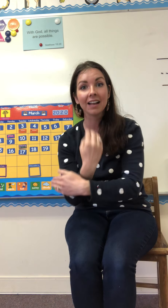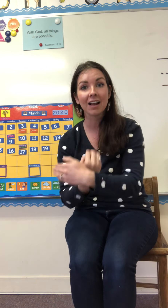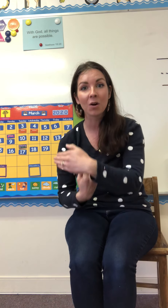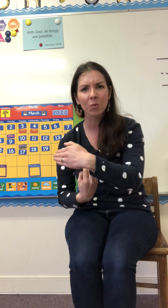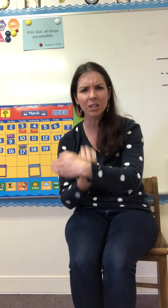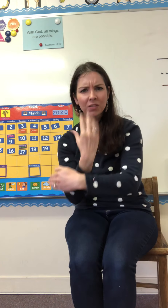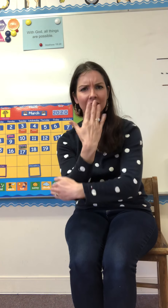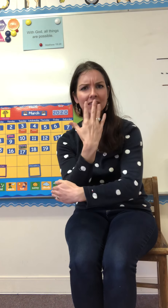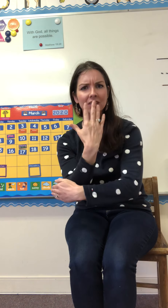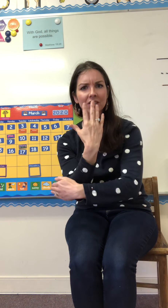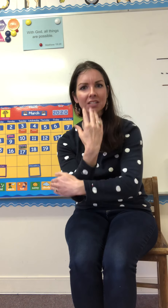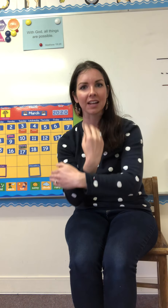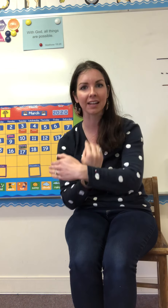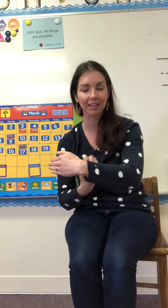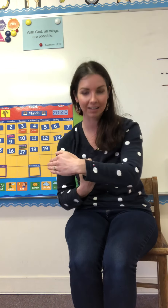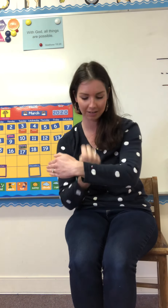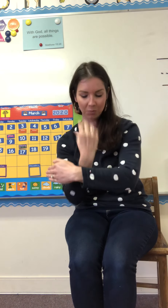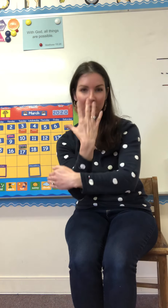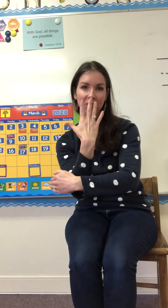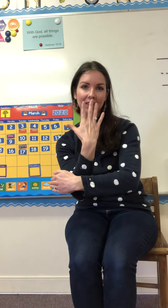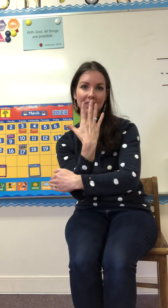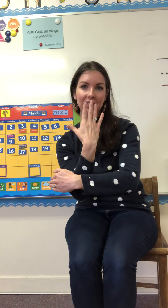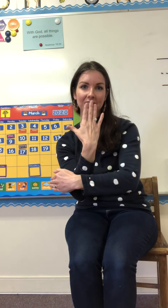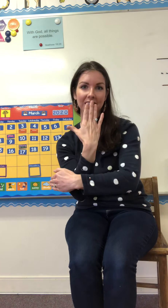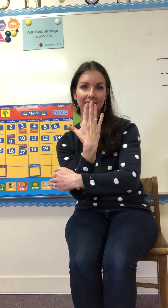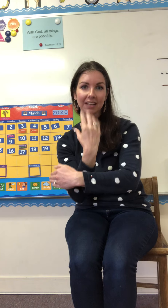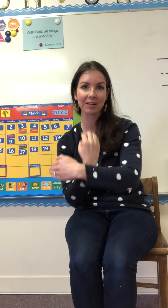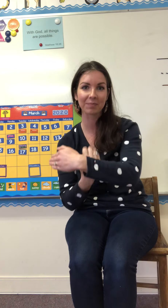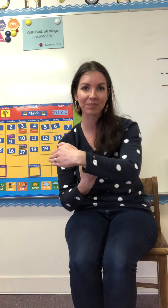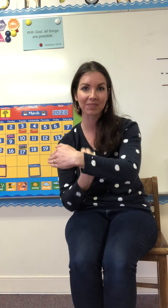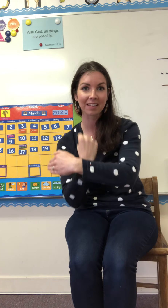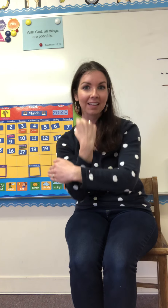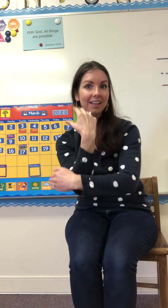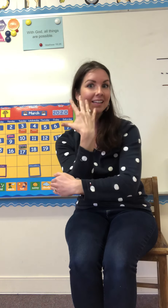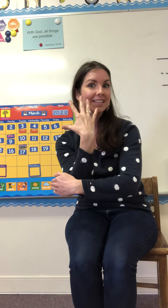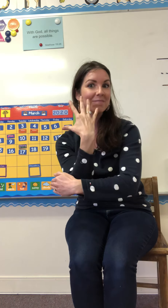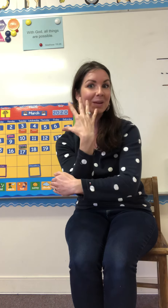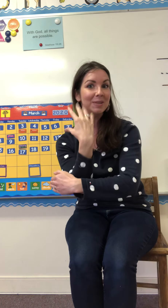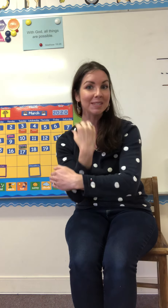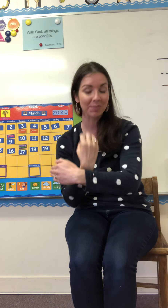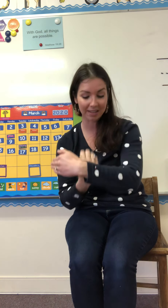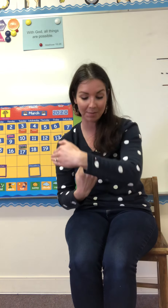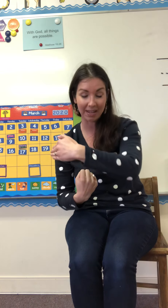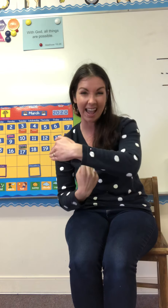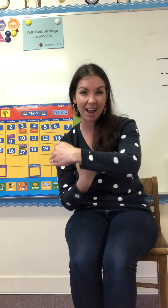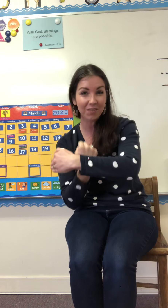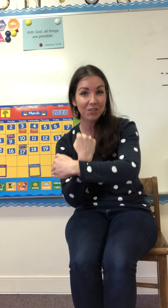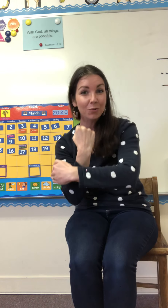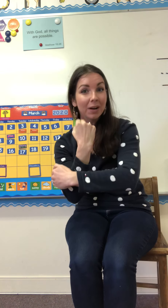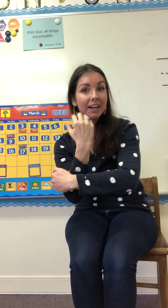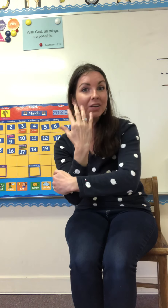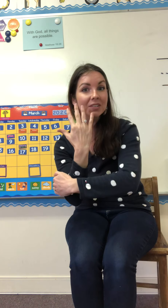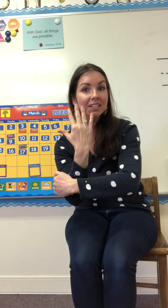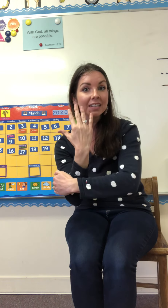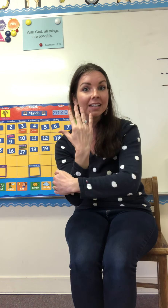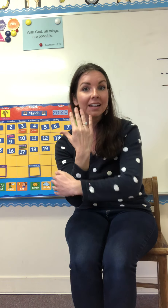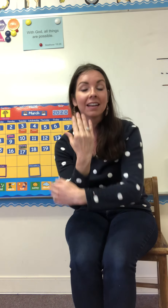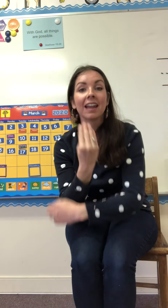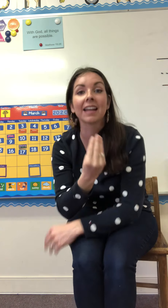What do you think this looks like? What do you think this looks like? Maybe something coming out of the ground, like